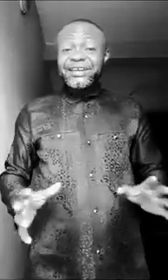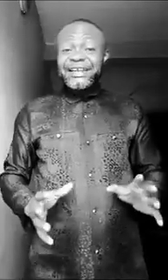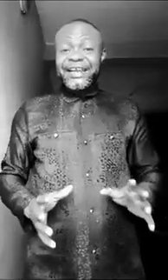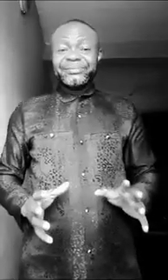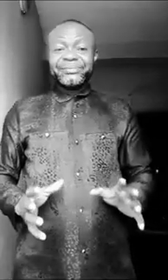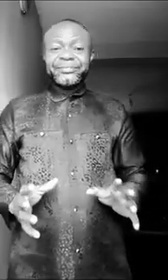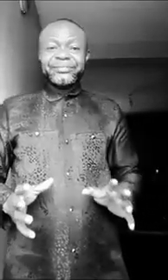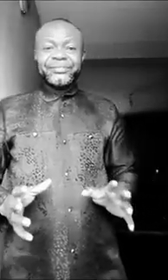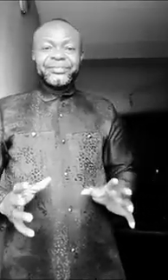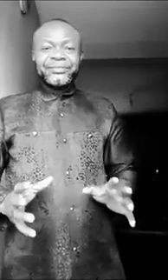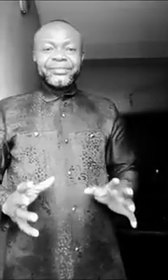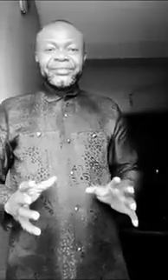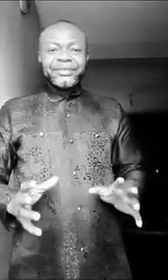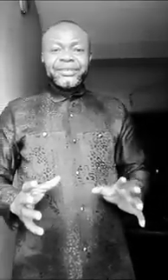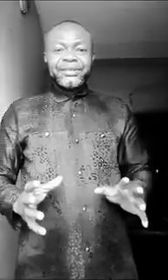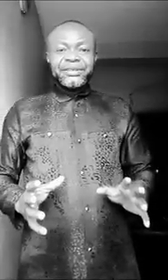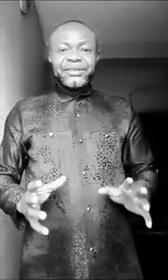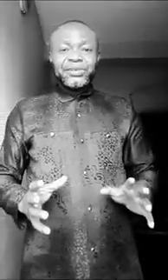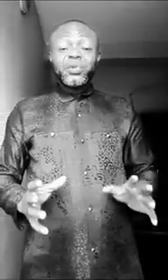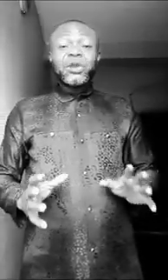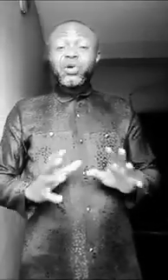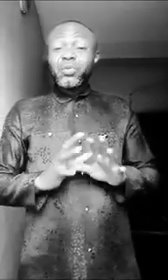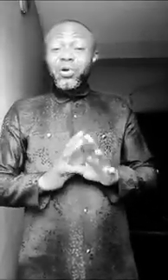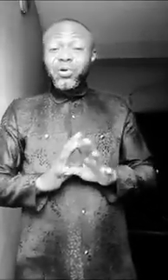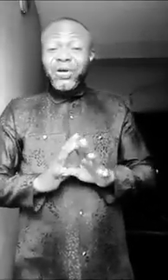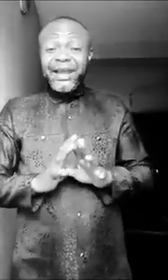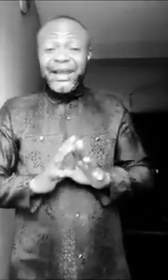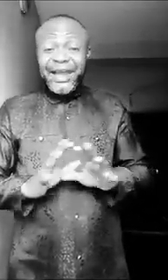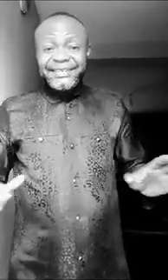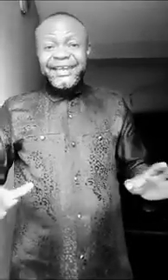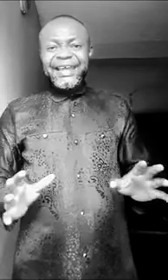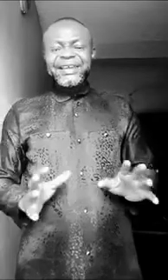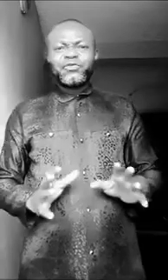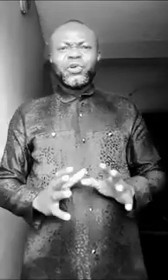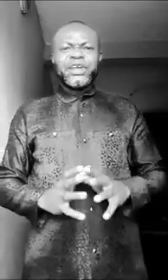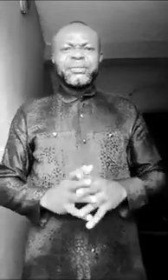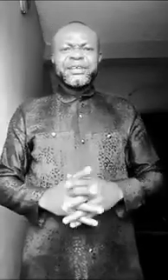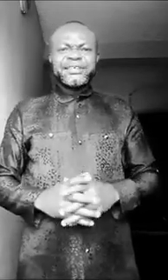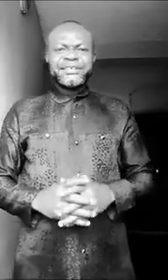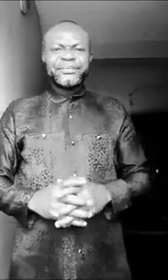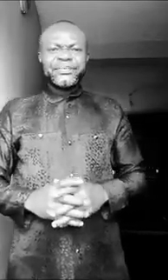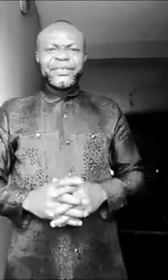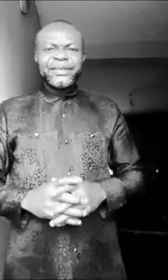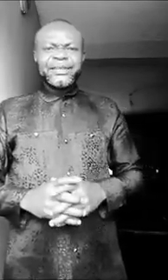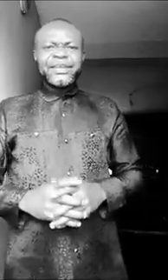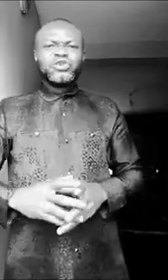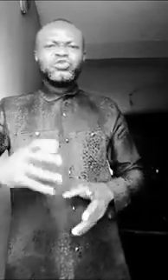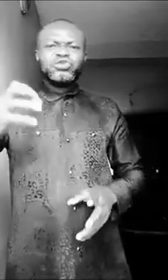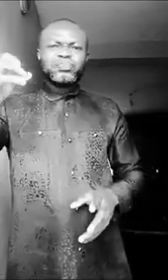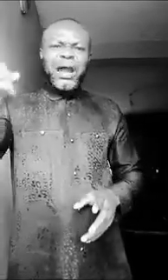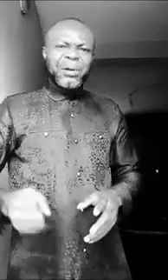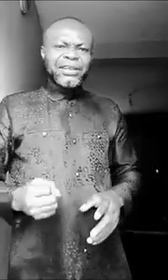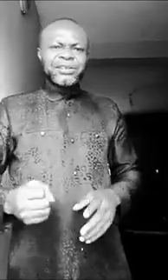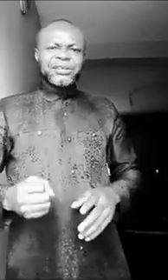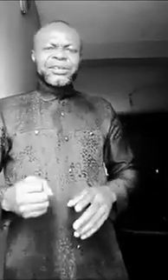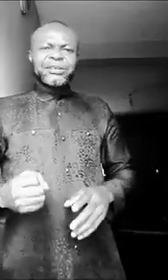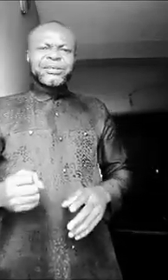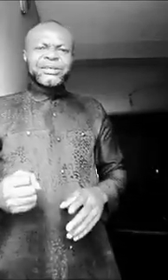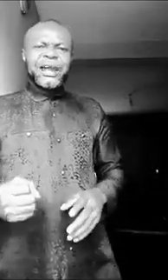that time. You are no more hiding again for your enemies. They used power. They have